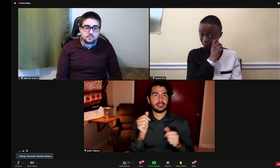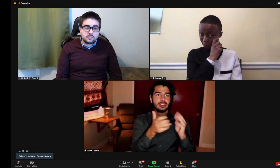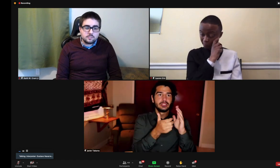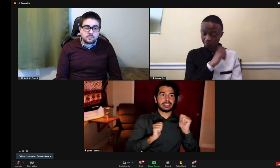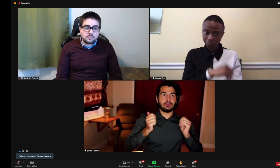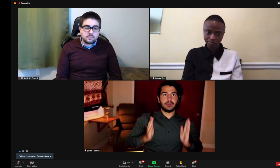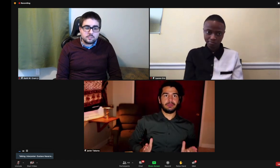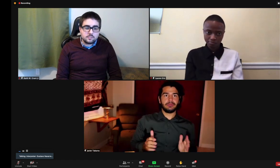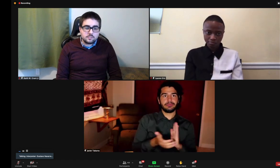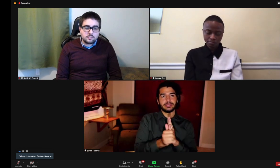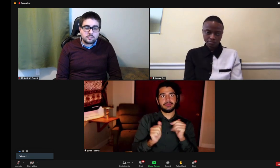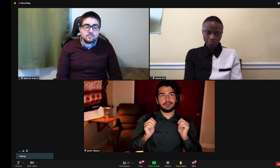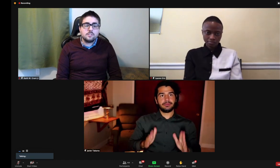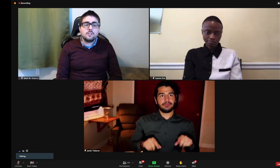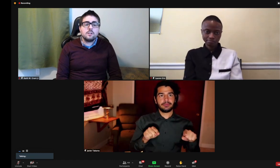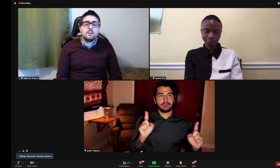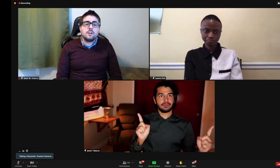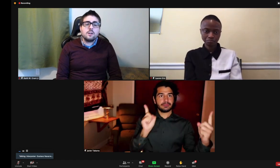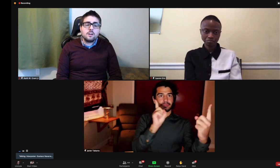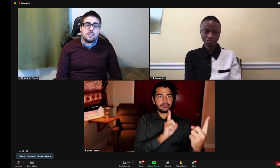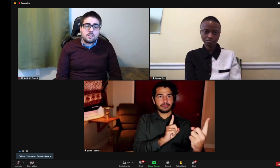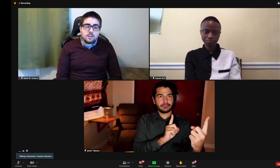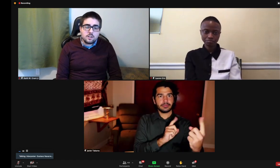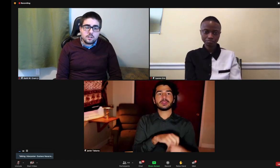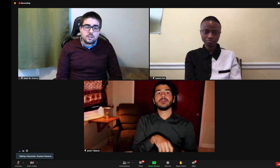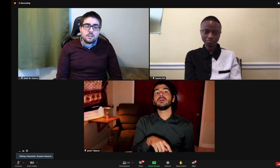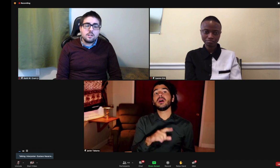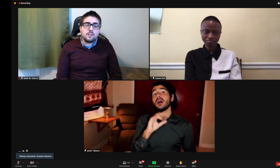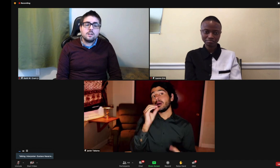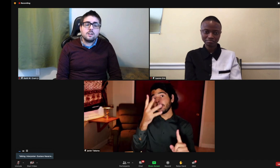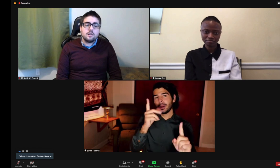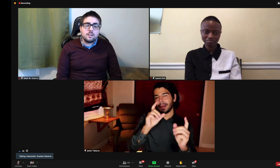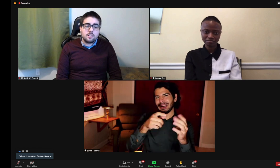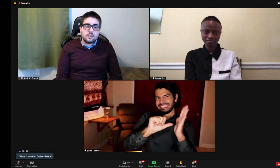back, and be able to have both the camera person and the talent present.